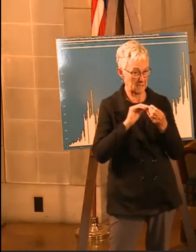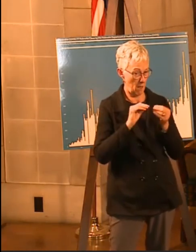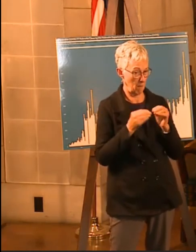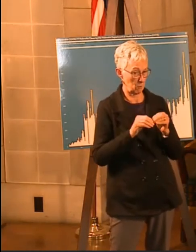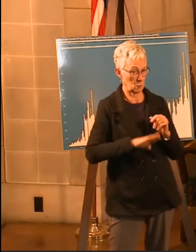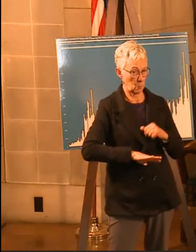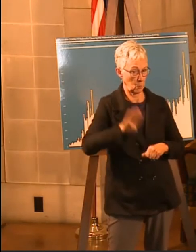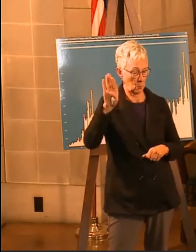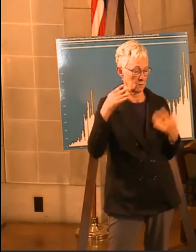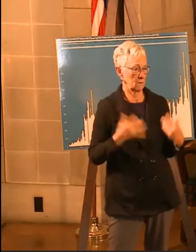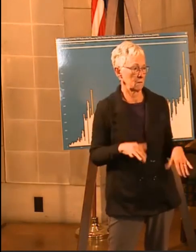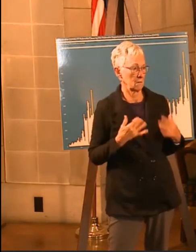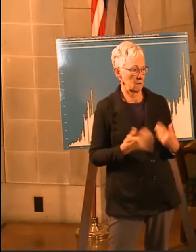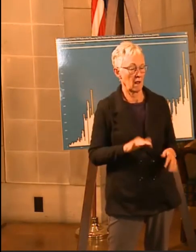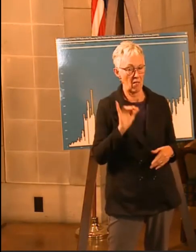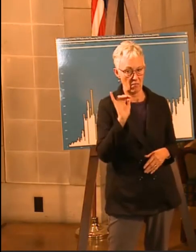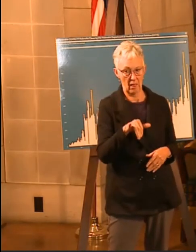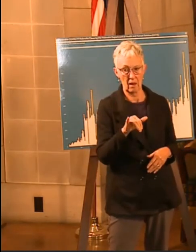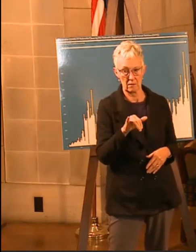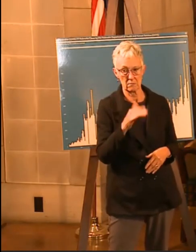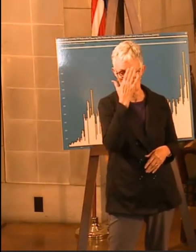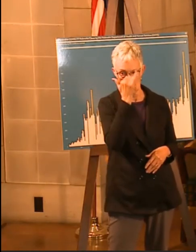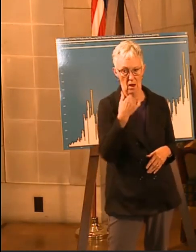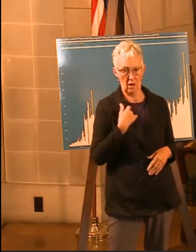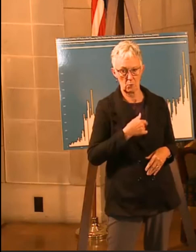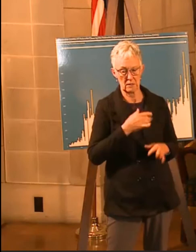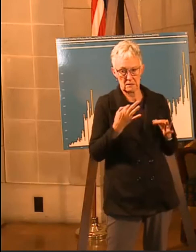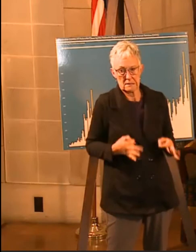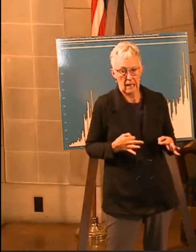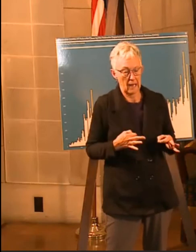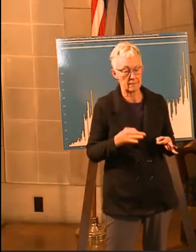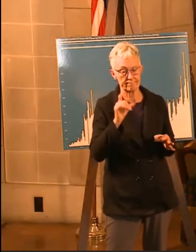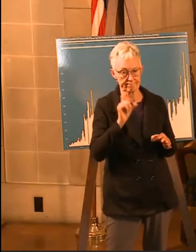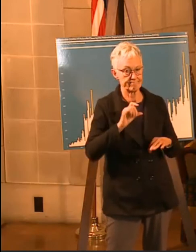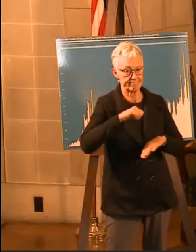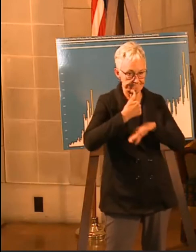that's what's really driving the changes to the DHM and the other steps that we're taking.